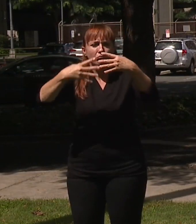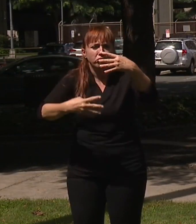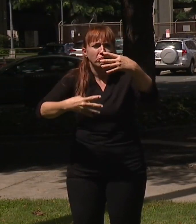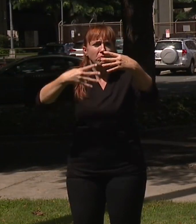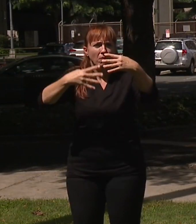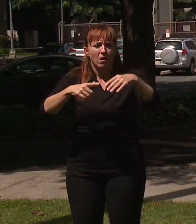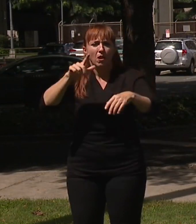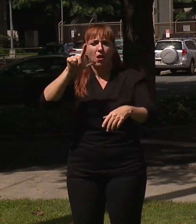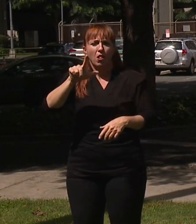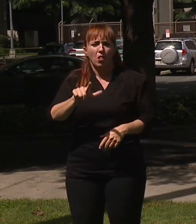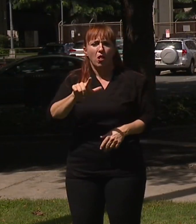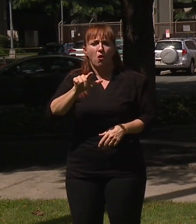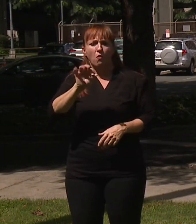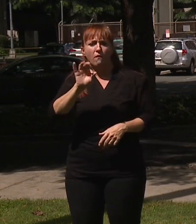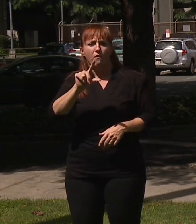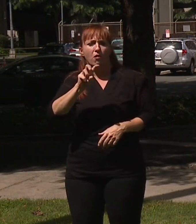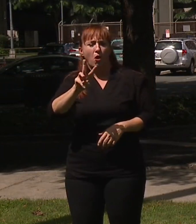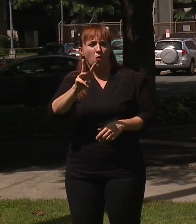part of this project.